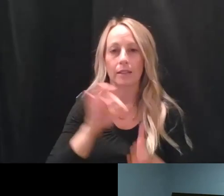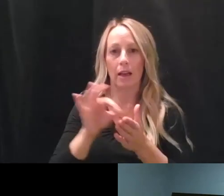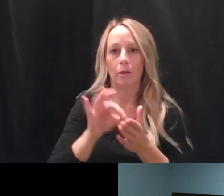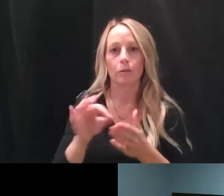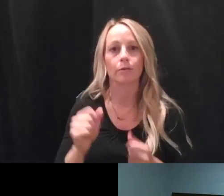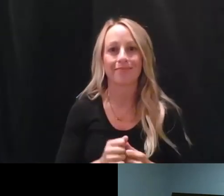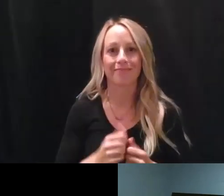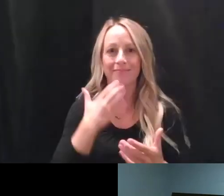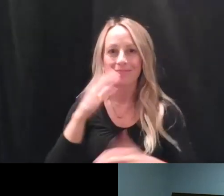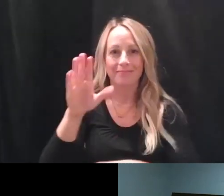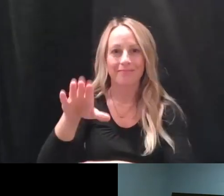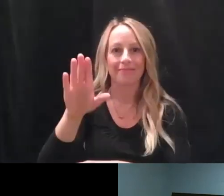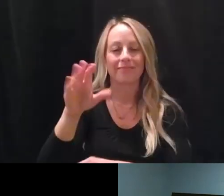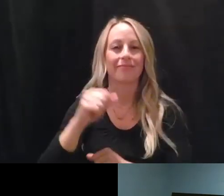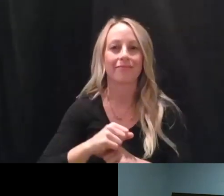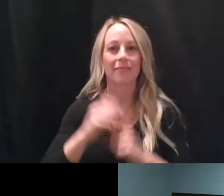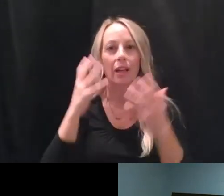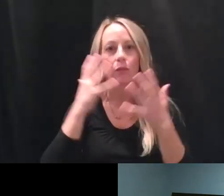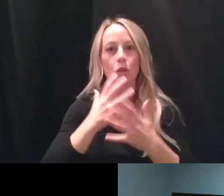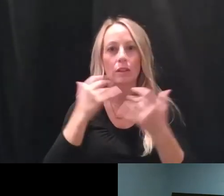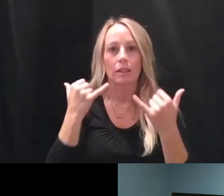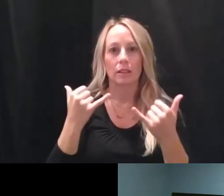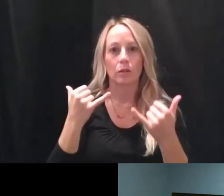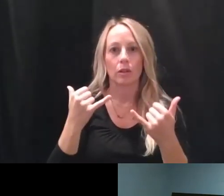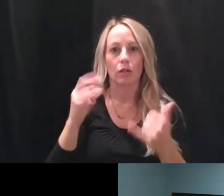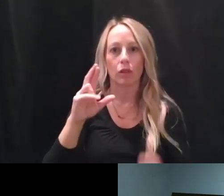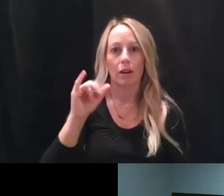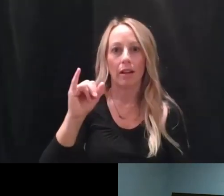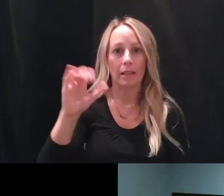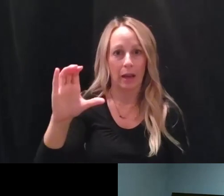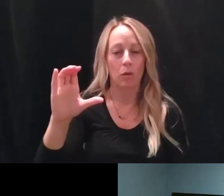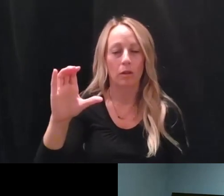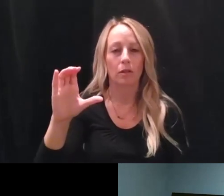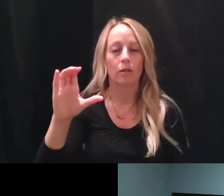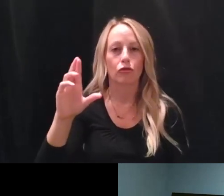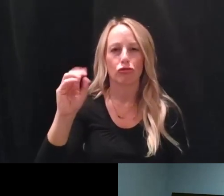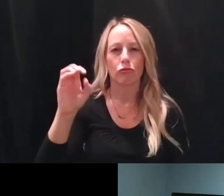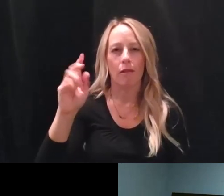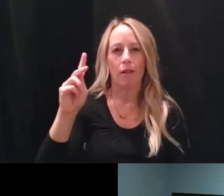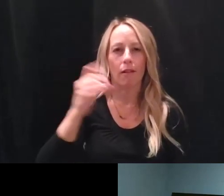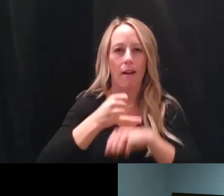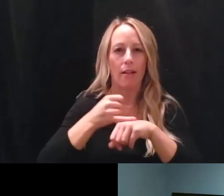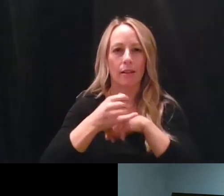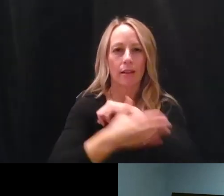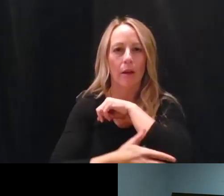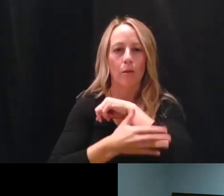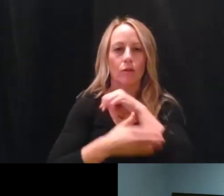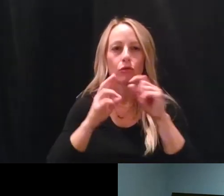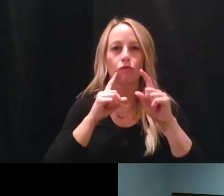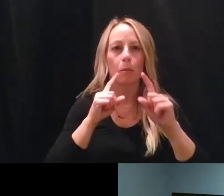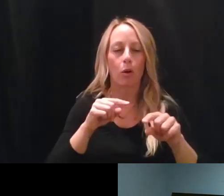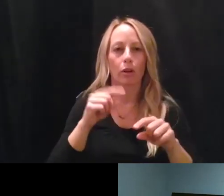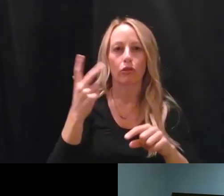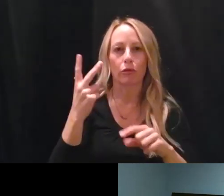Good afternoon. Unfortunately today, Rock Island County is reporting three additional deaths from